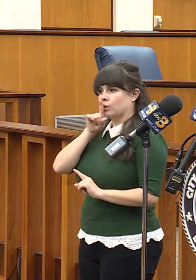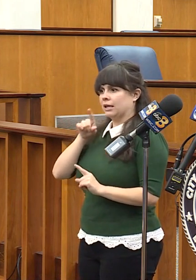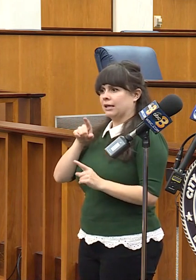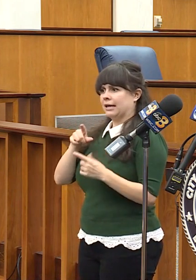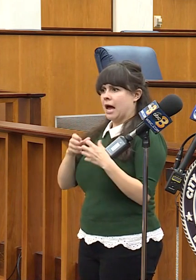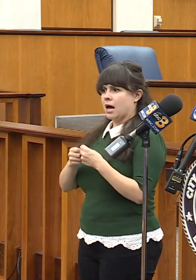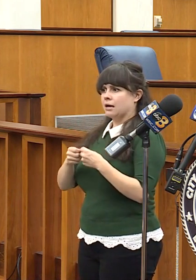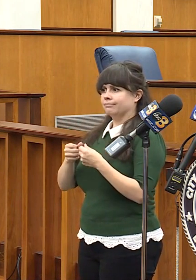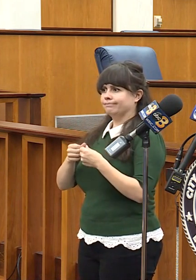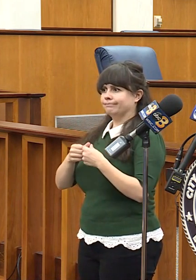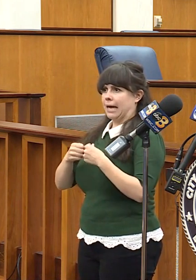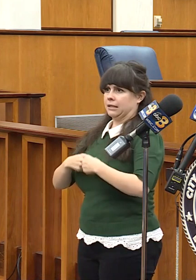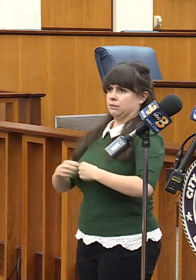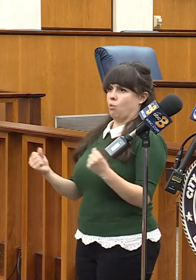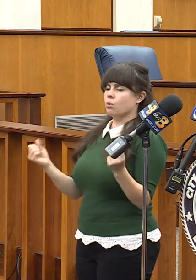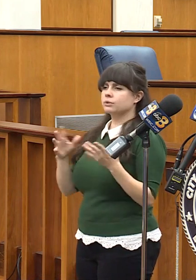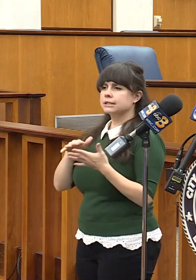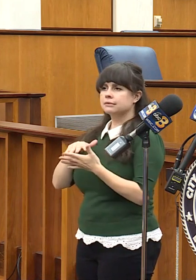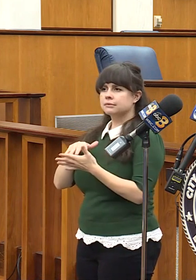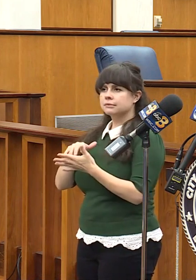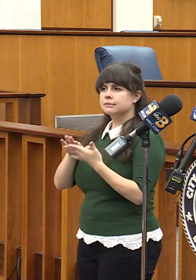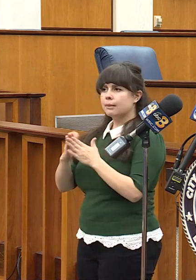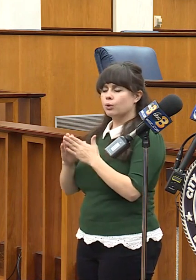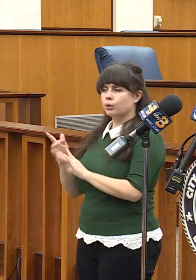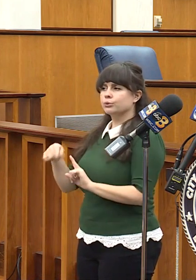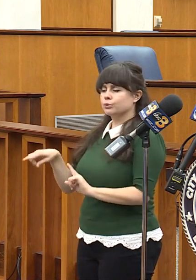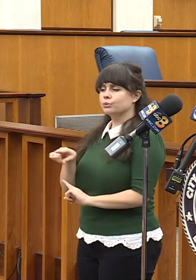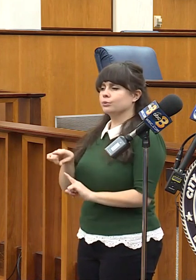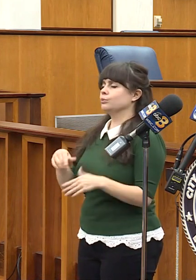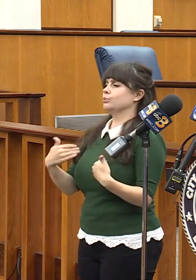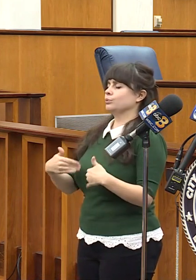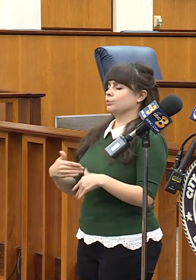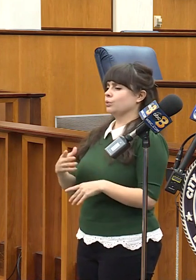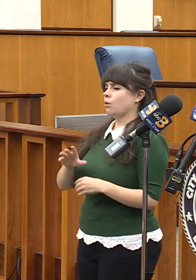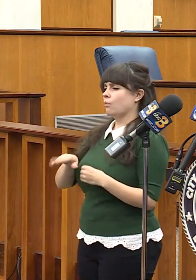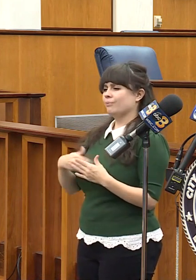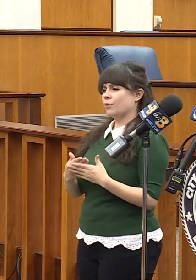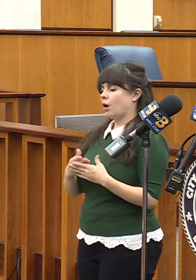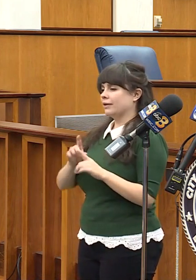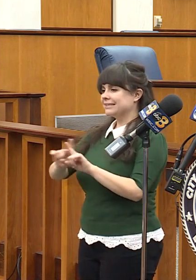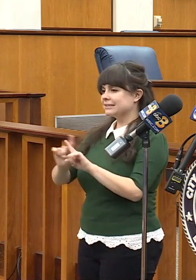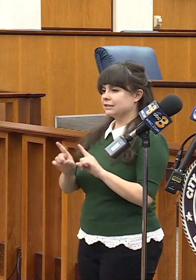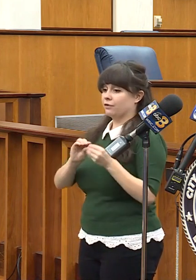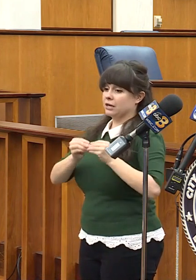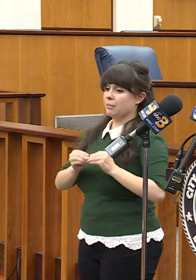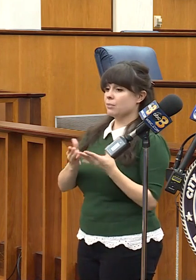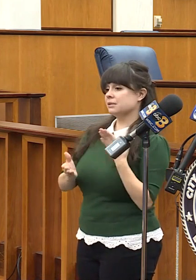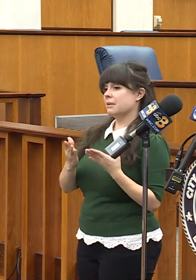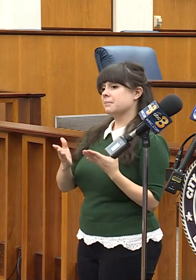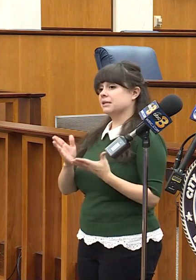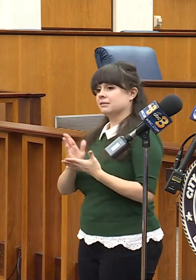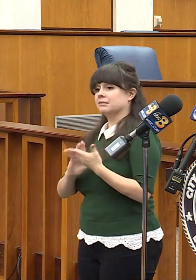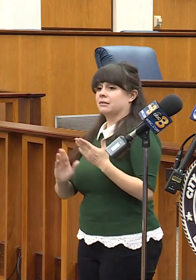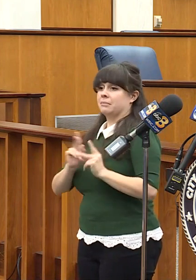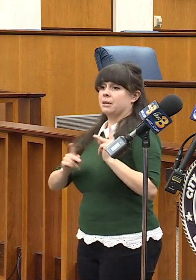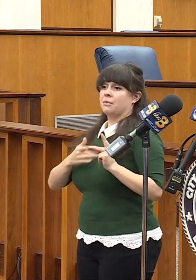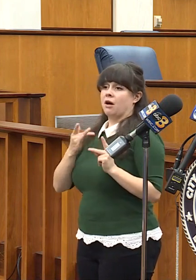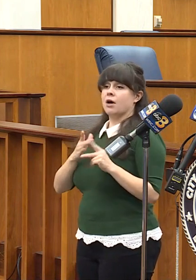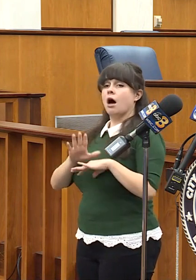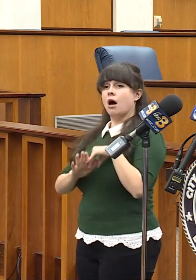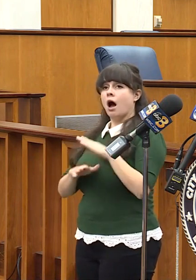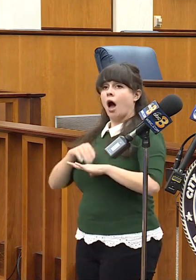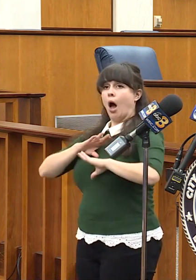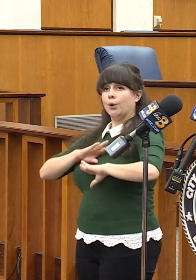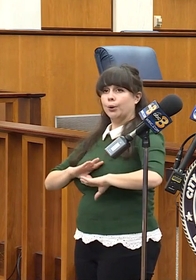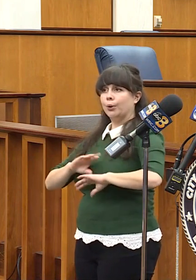although those statistics may comfort some, there are a lot of people who